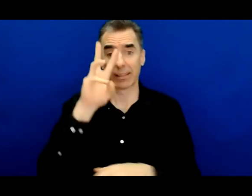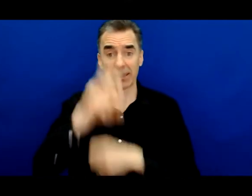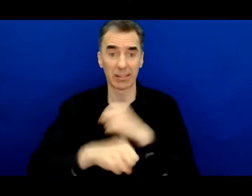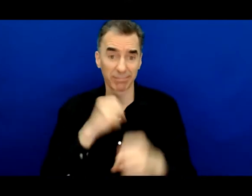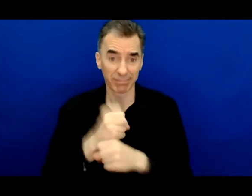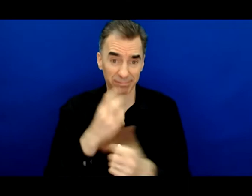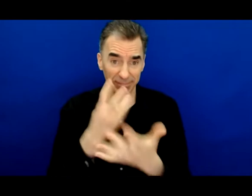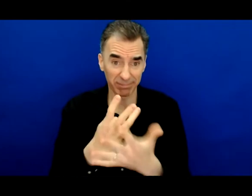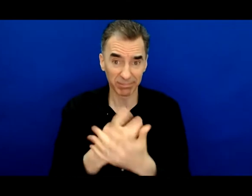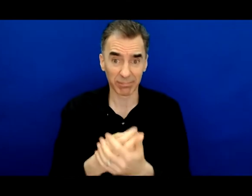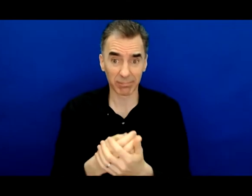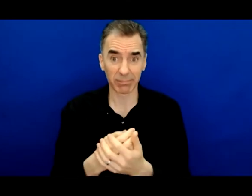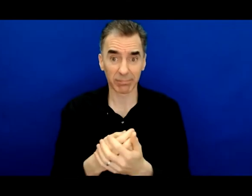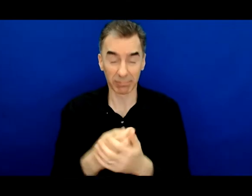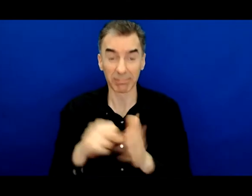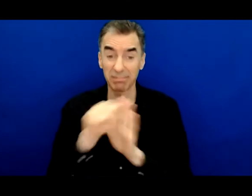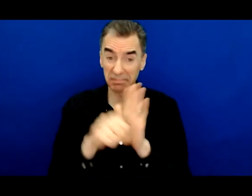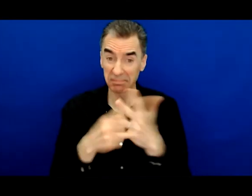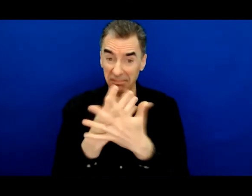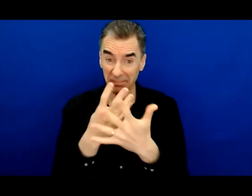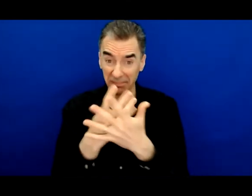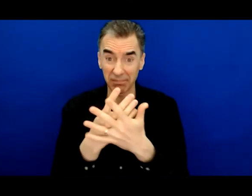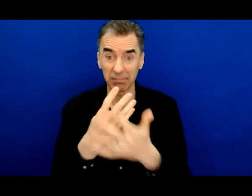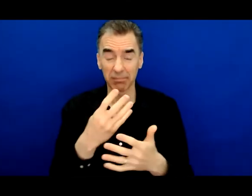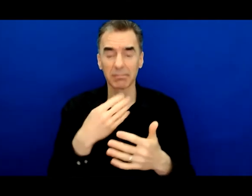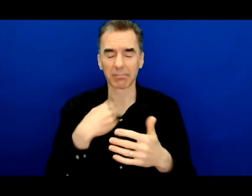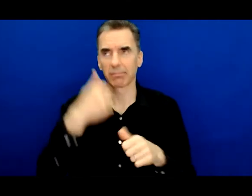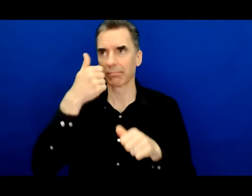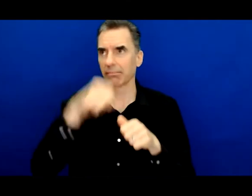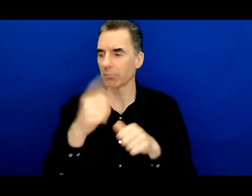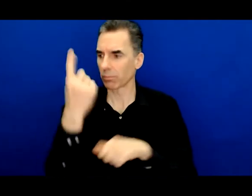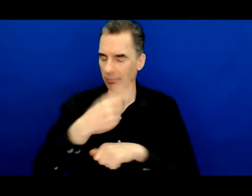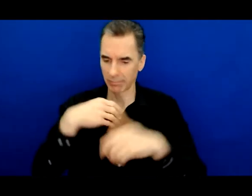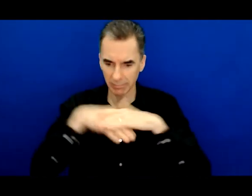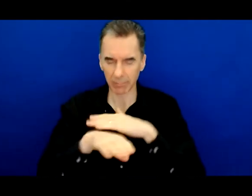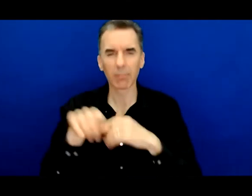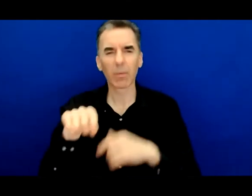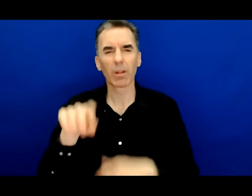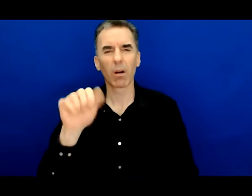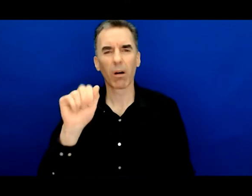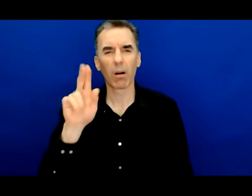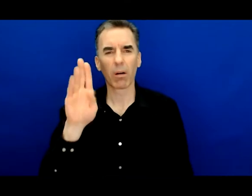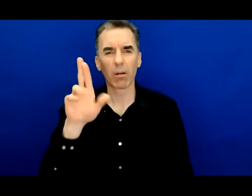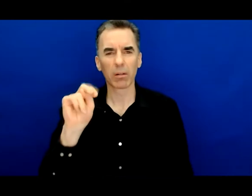As I entered state prison, I stepped into a cold, dark cell one day at Auburn Correctional Facility in New York.